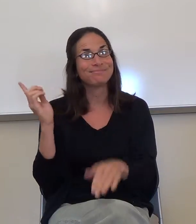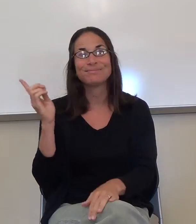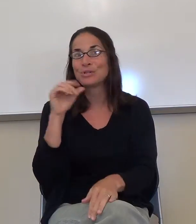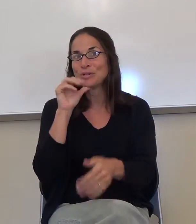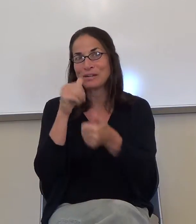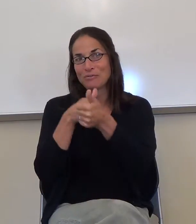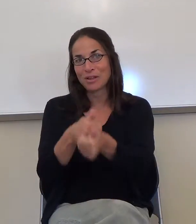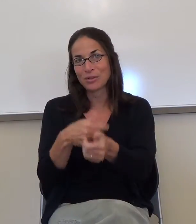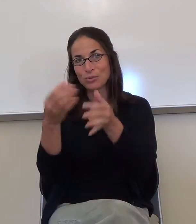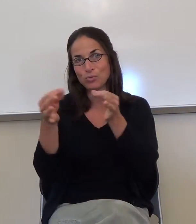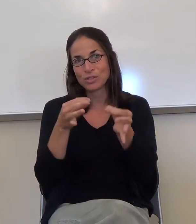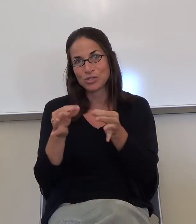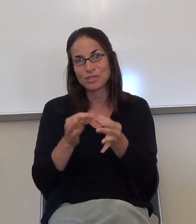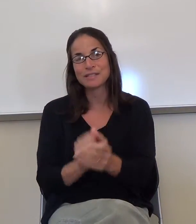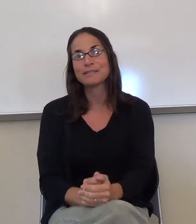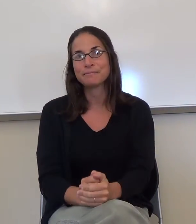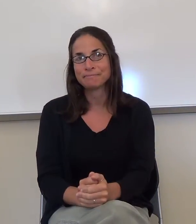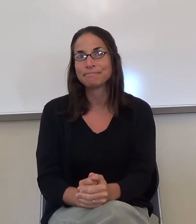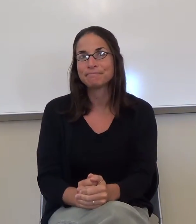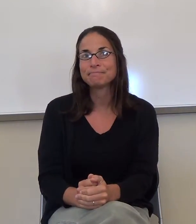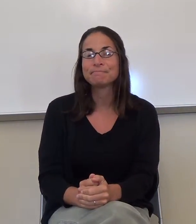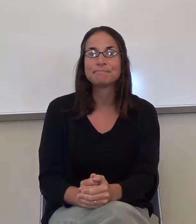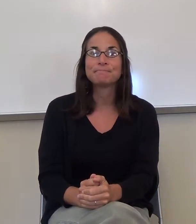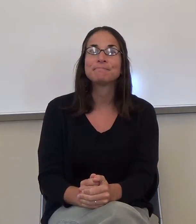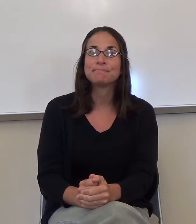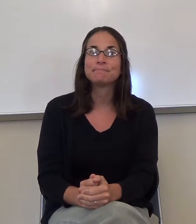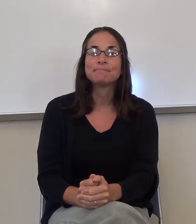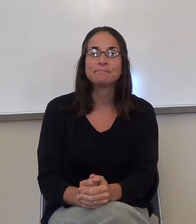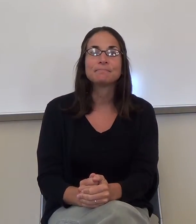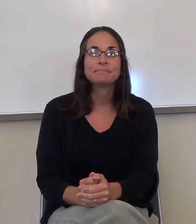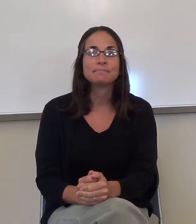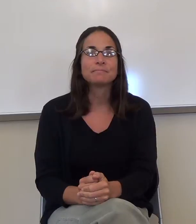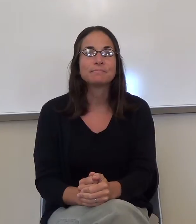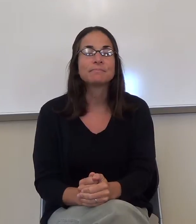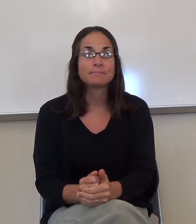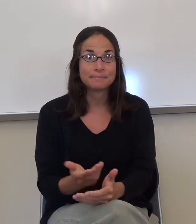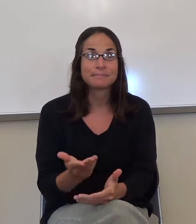the directions say. Okay. So, yes, Sandra?